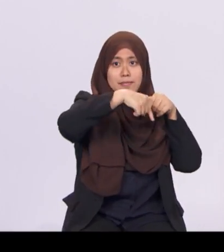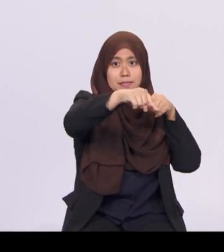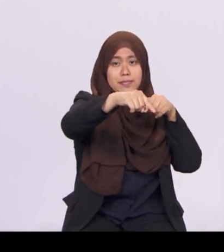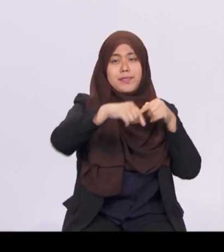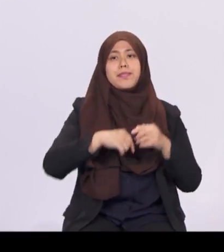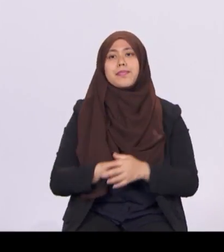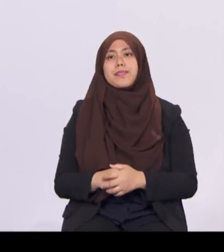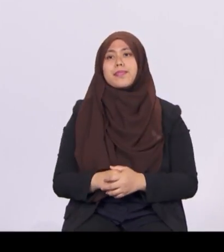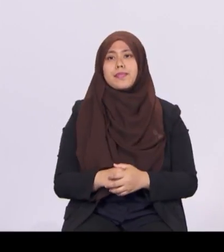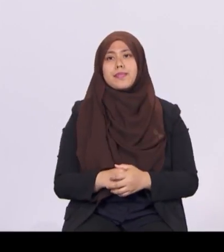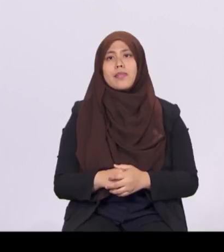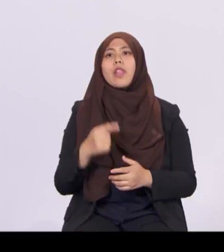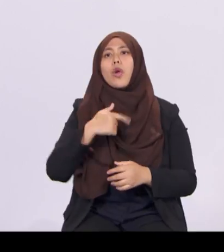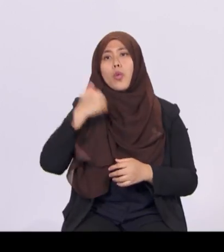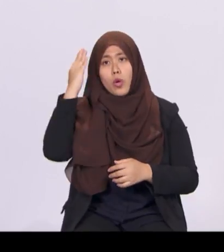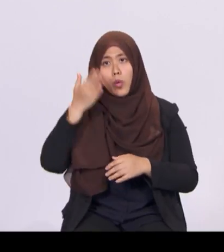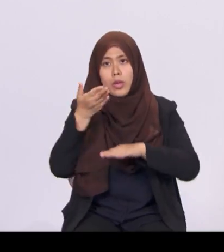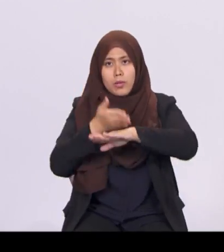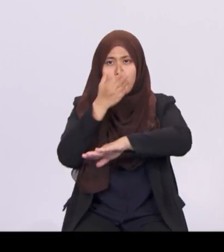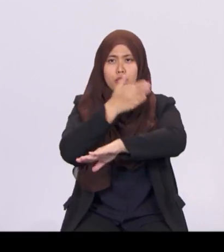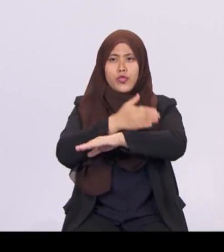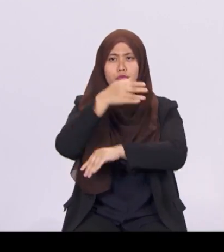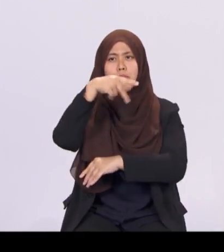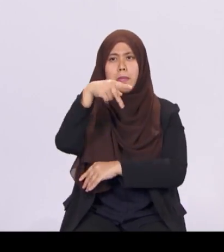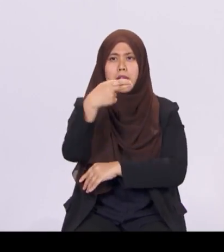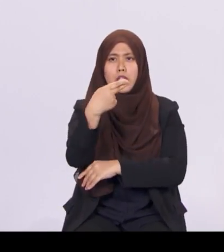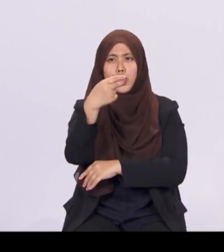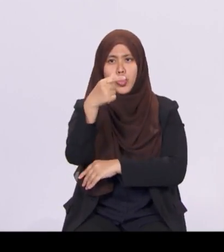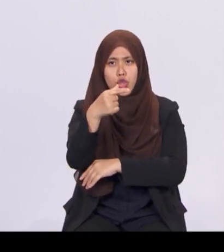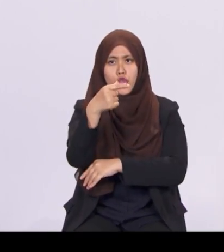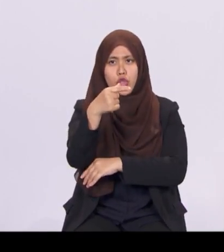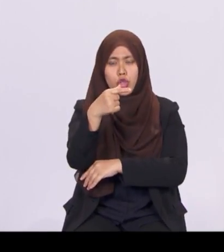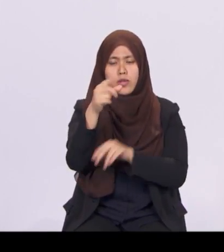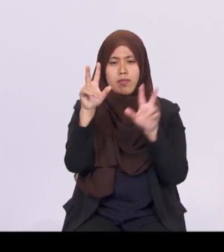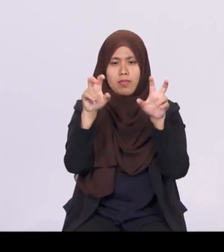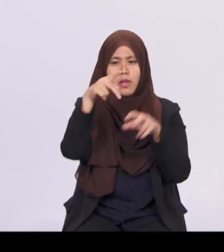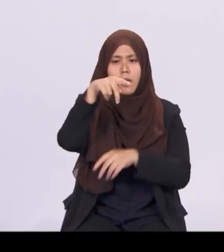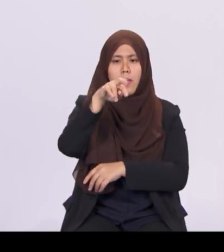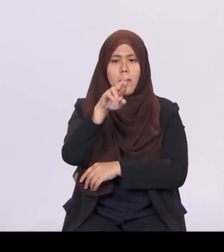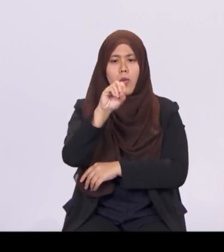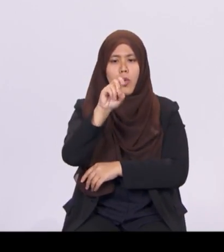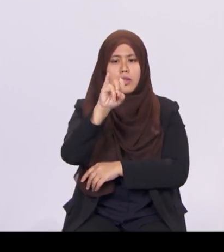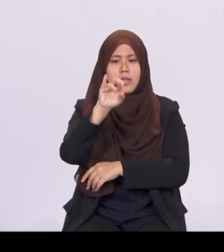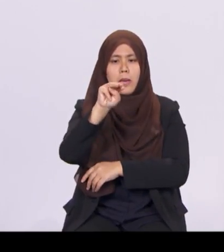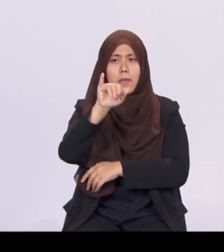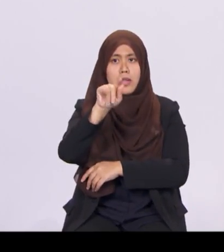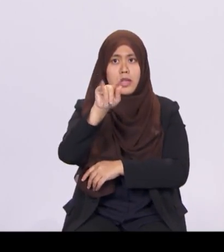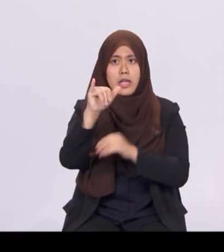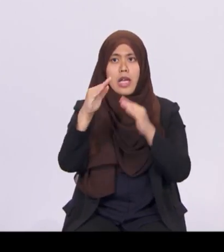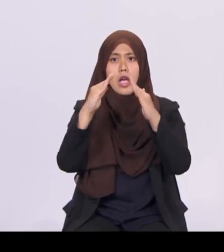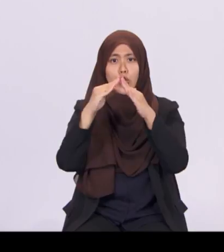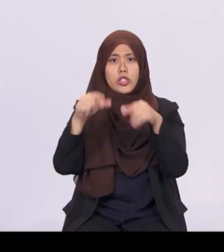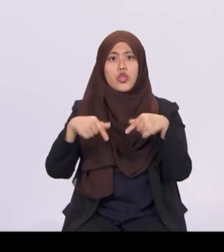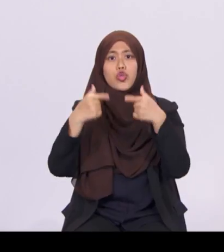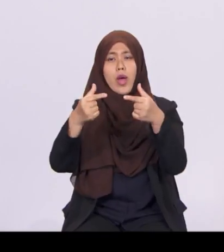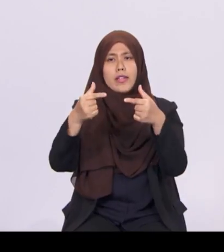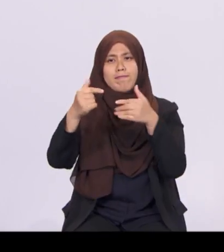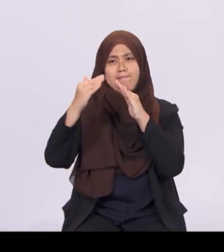Second, we will enhance the Proximity Housing Grants or PHG. First, we will increase the PHG